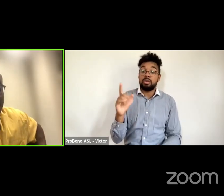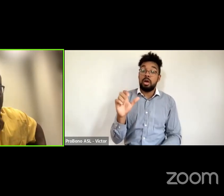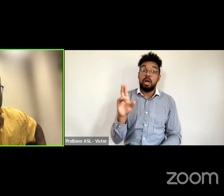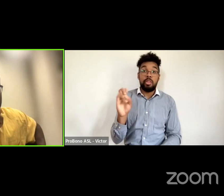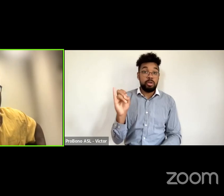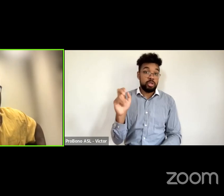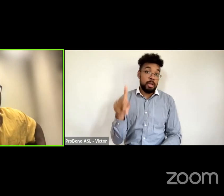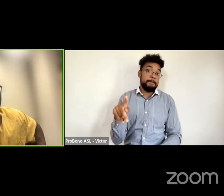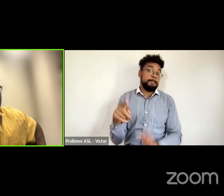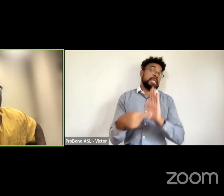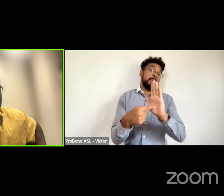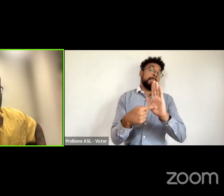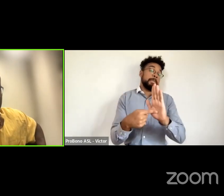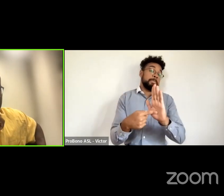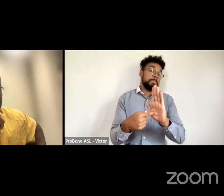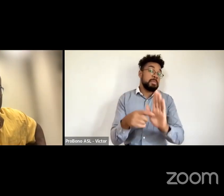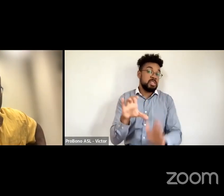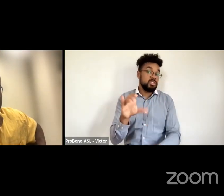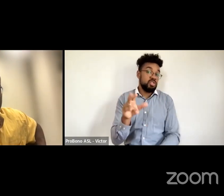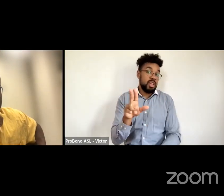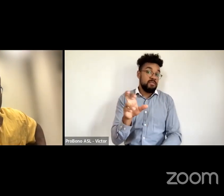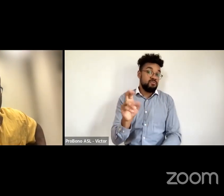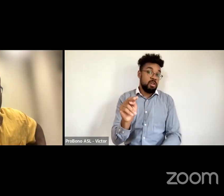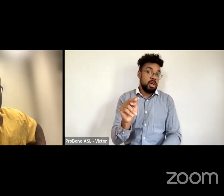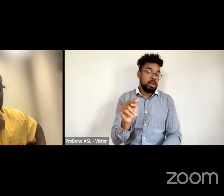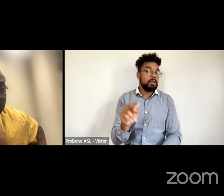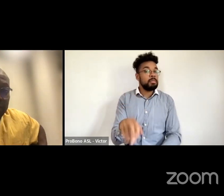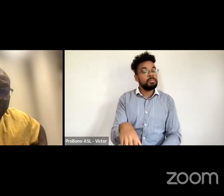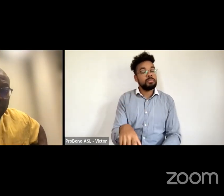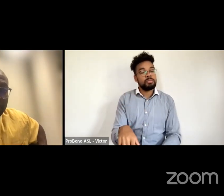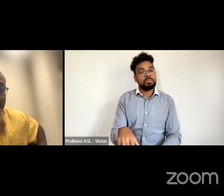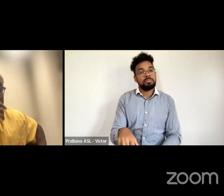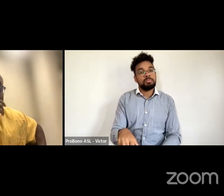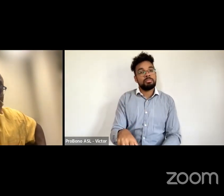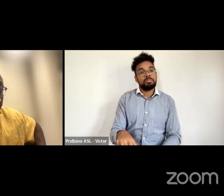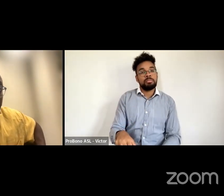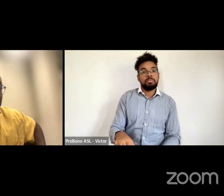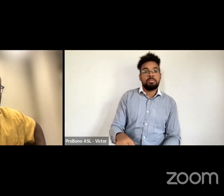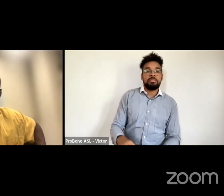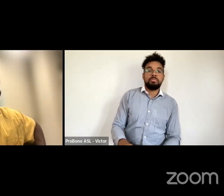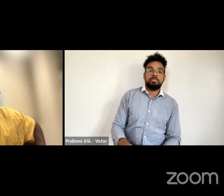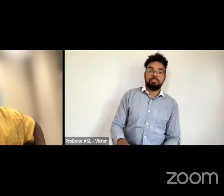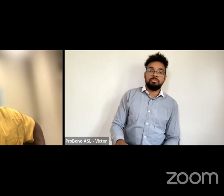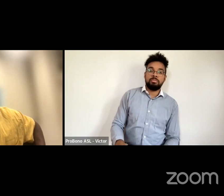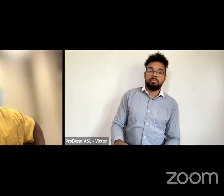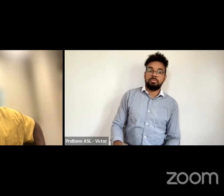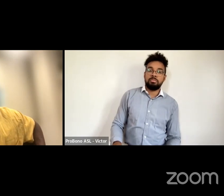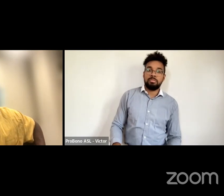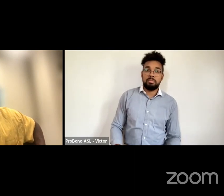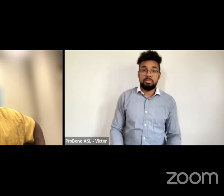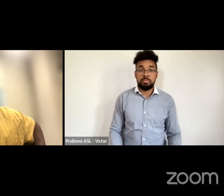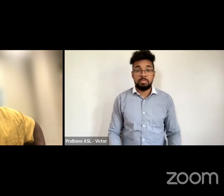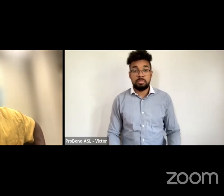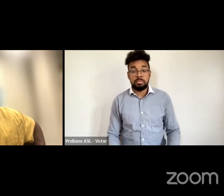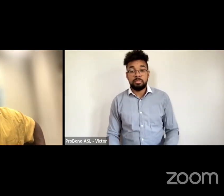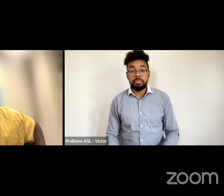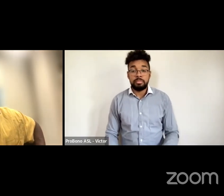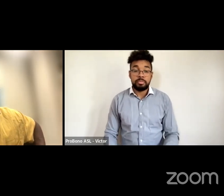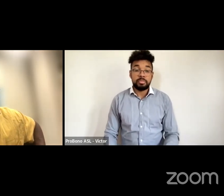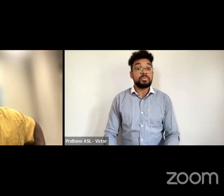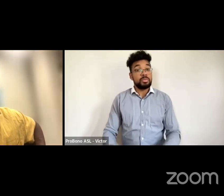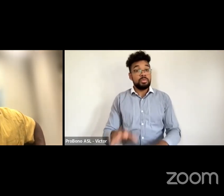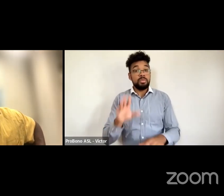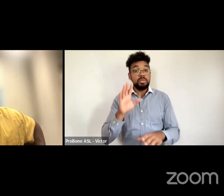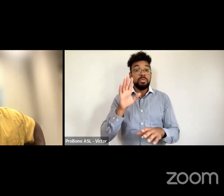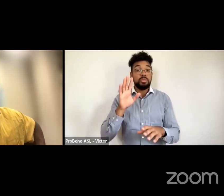yep and that you can imagine a company that has blood on his hands also giving scholarships to